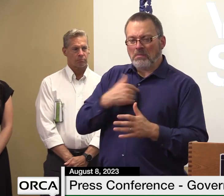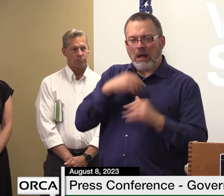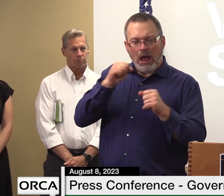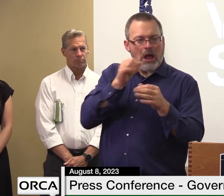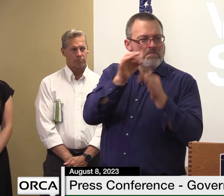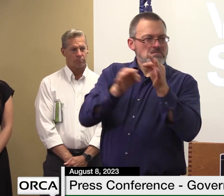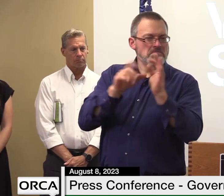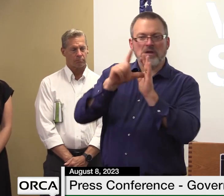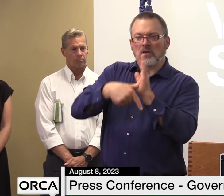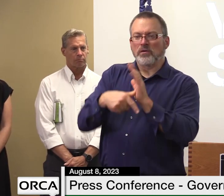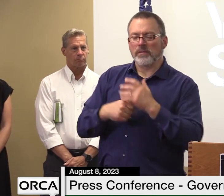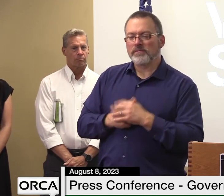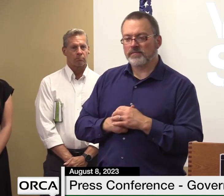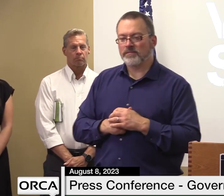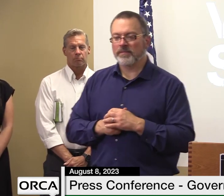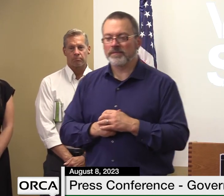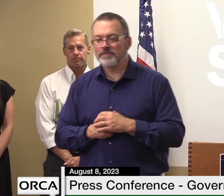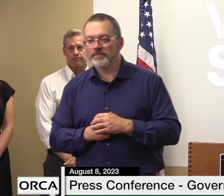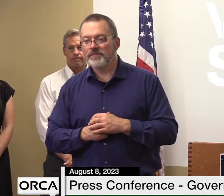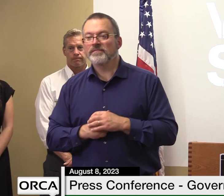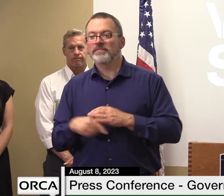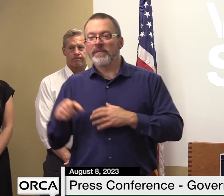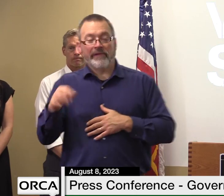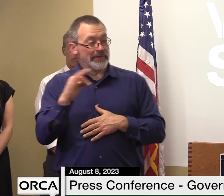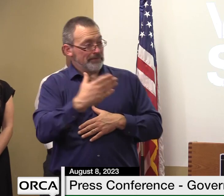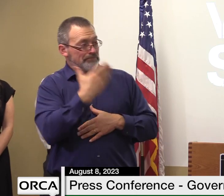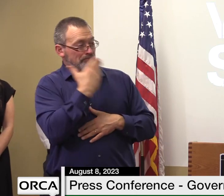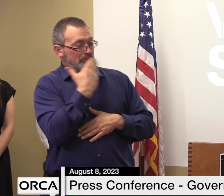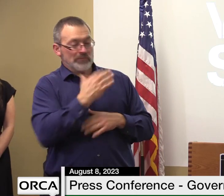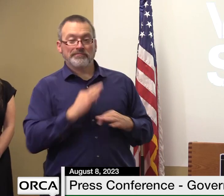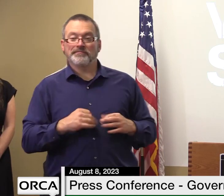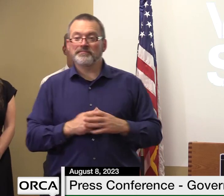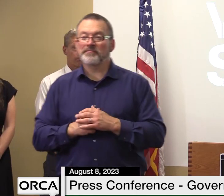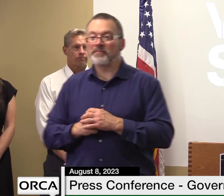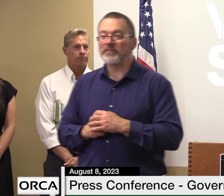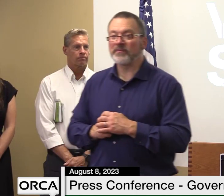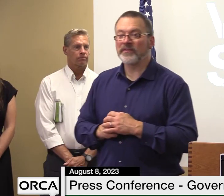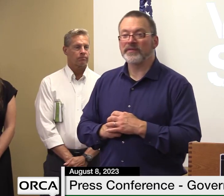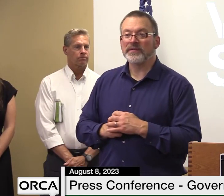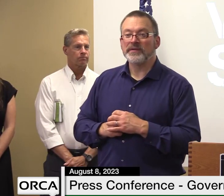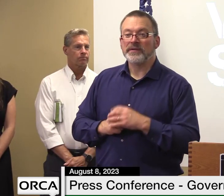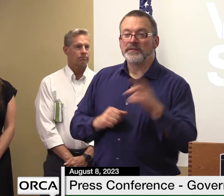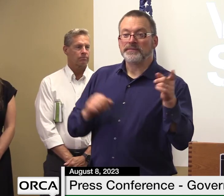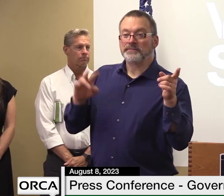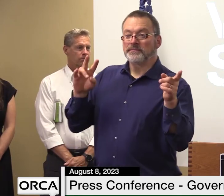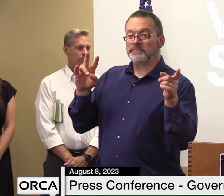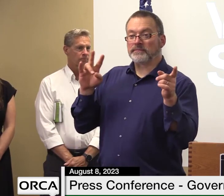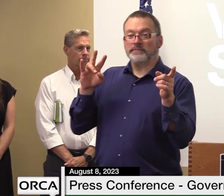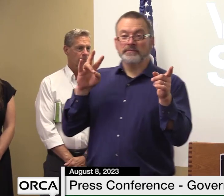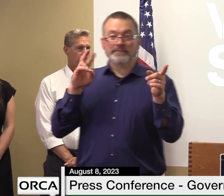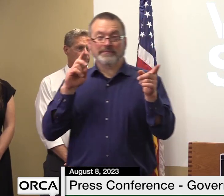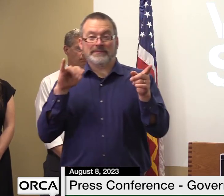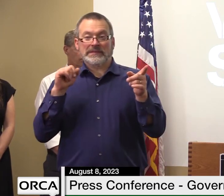damage thank you i have a question for the governor if that's okay